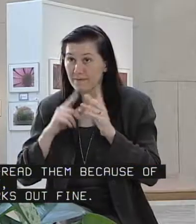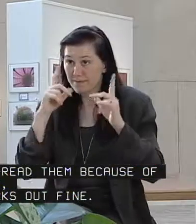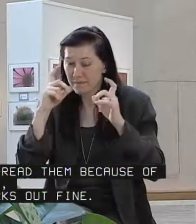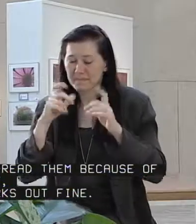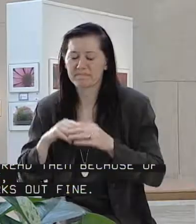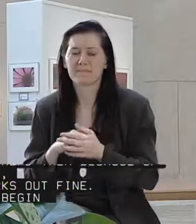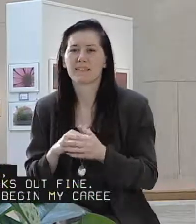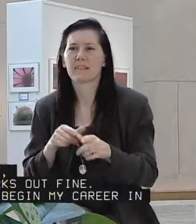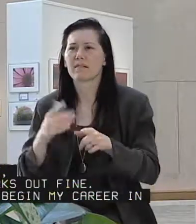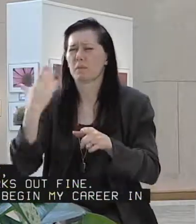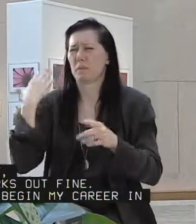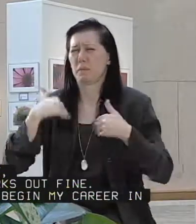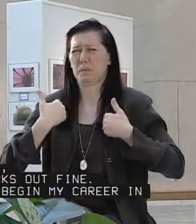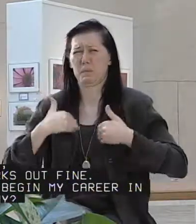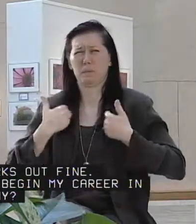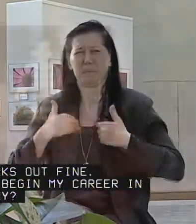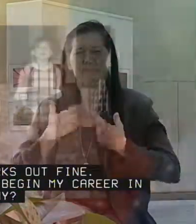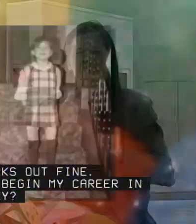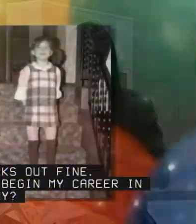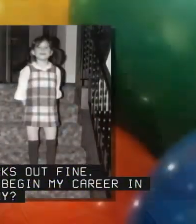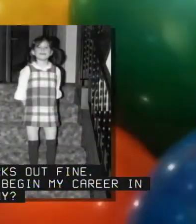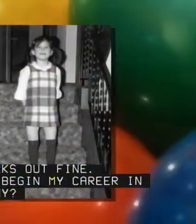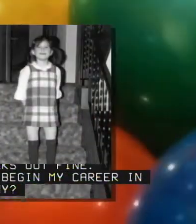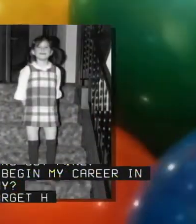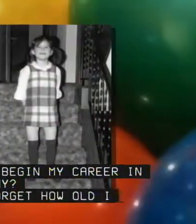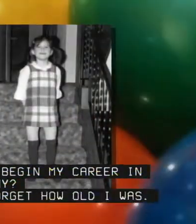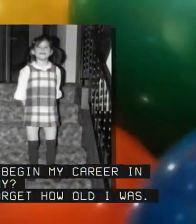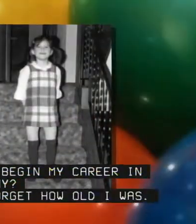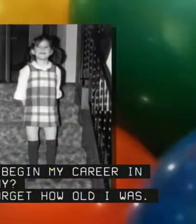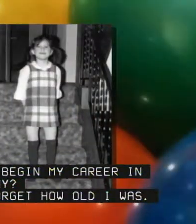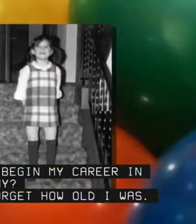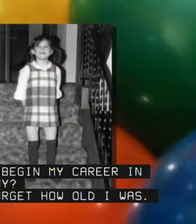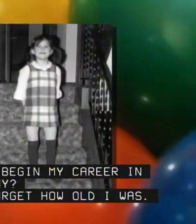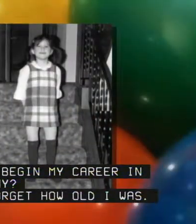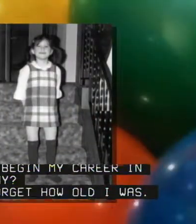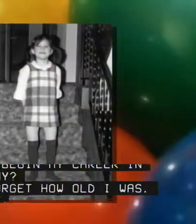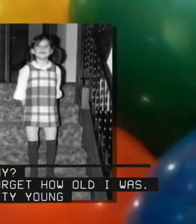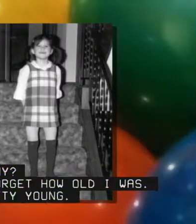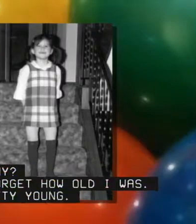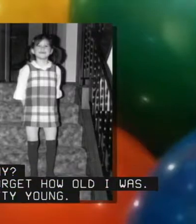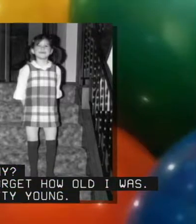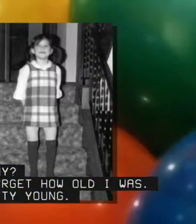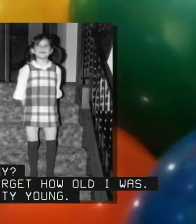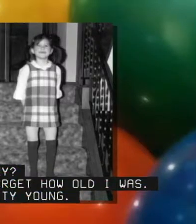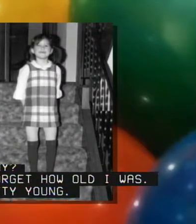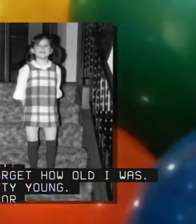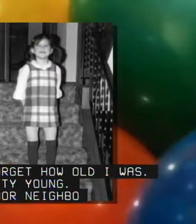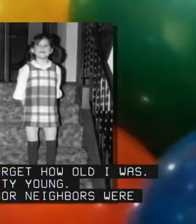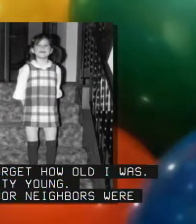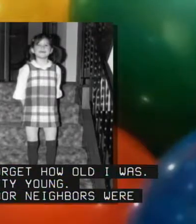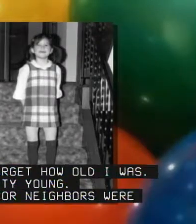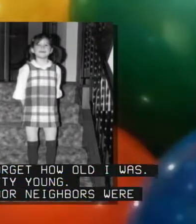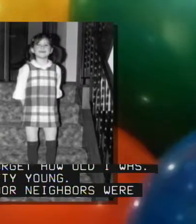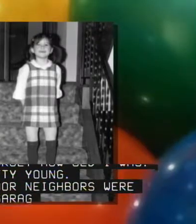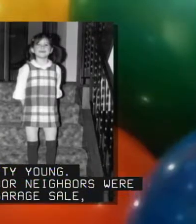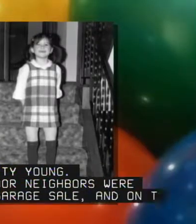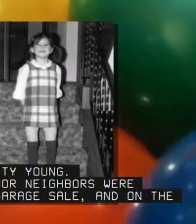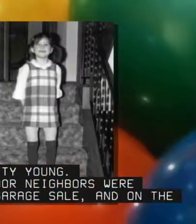How did I begin my career in photography? Well, I forget how old I was. I was pretty young. My next door neighbors were having a garage sale.